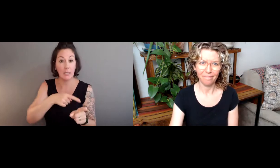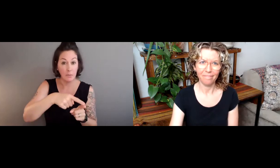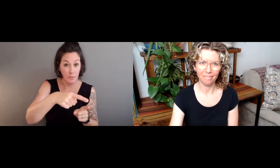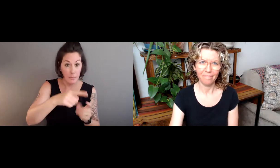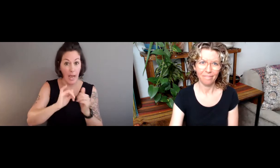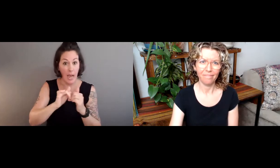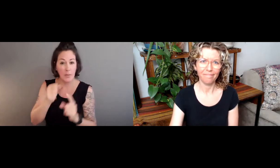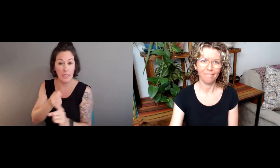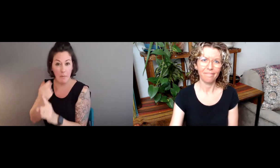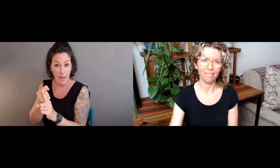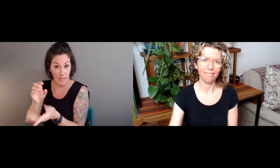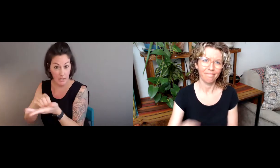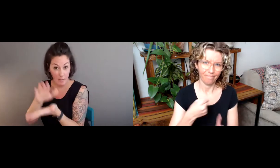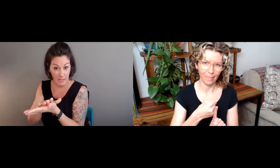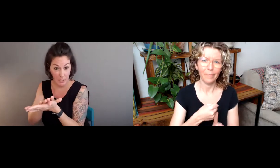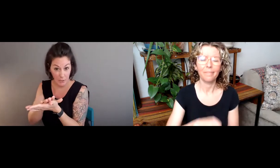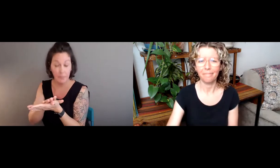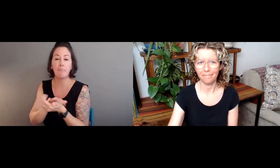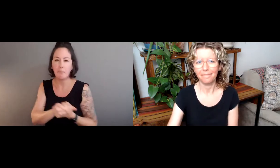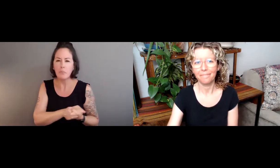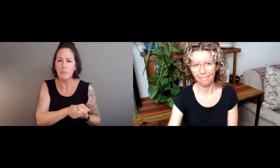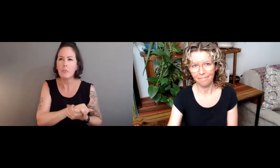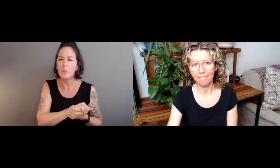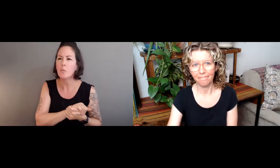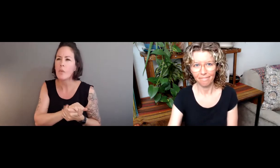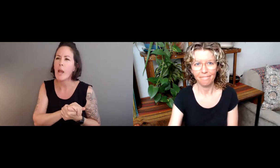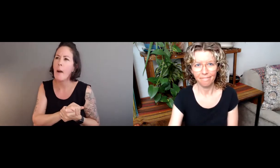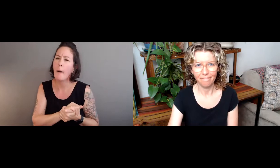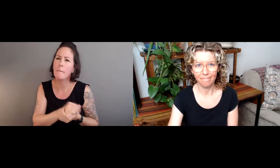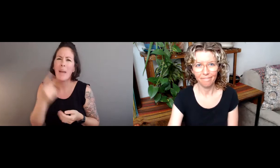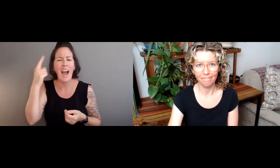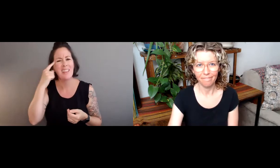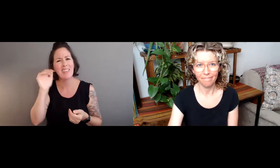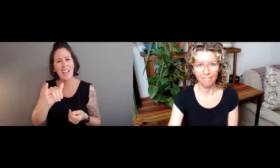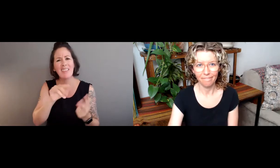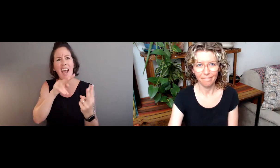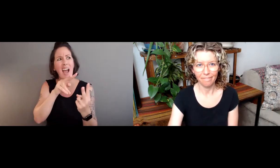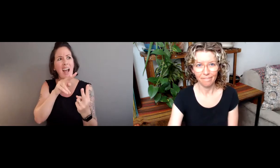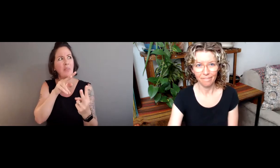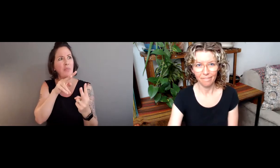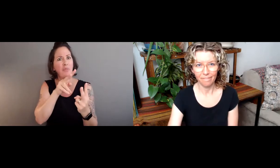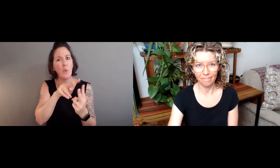The second piece about translation and interpreting and how that all impacts documentation.